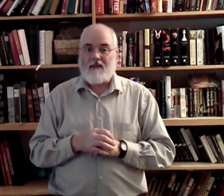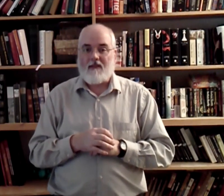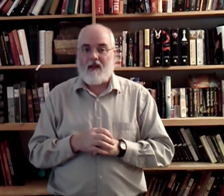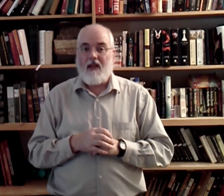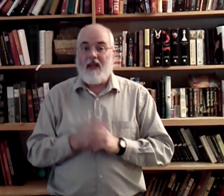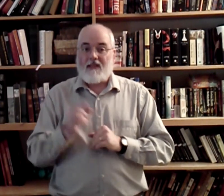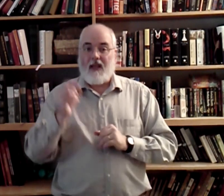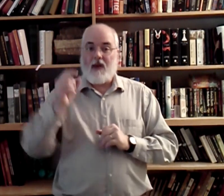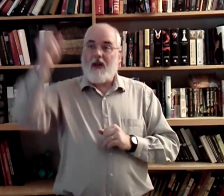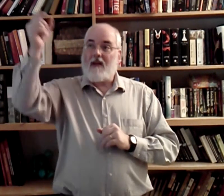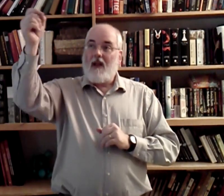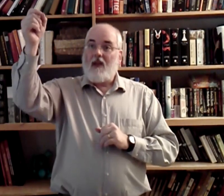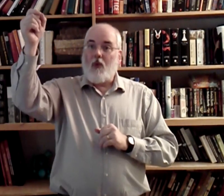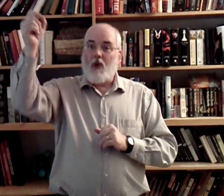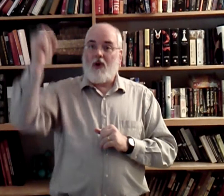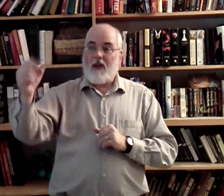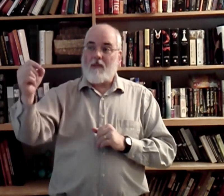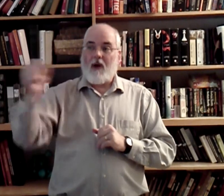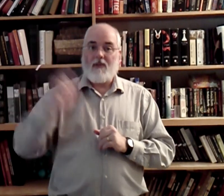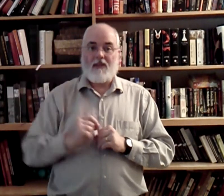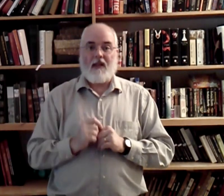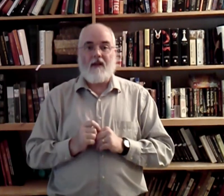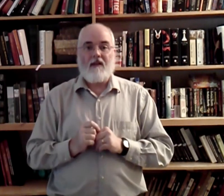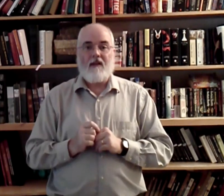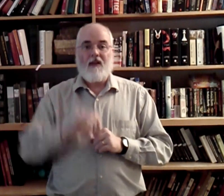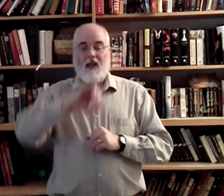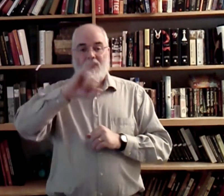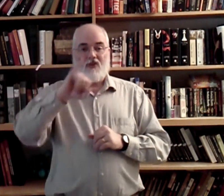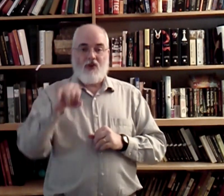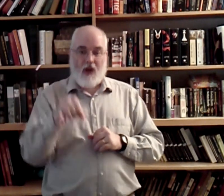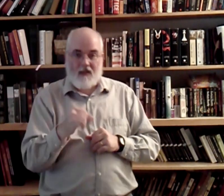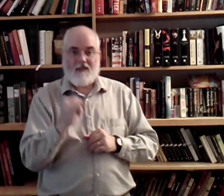Okay? See, here we have the word and the promises connected. Just.